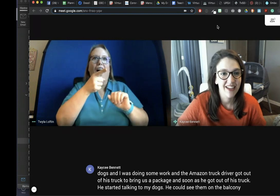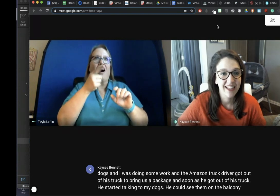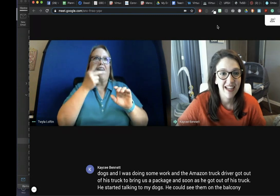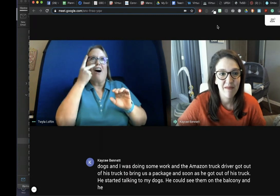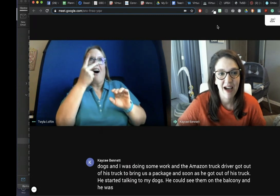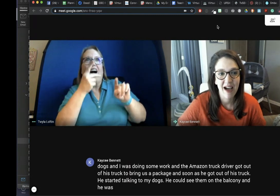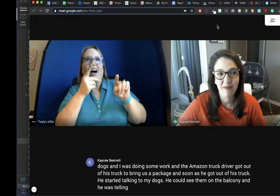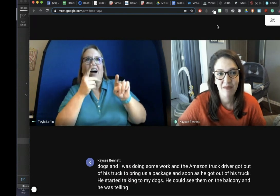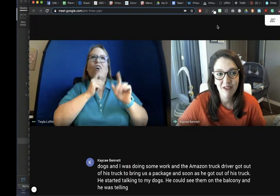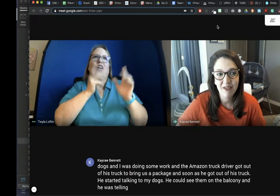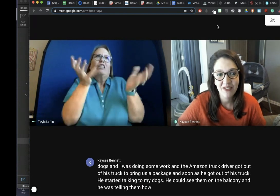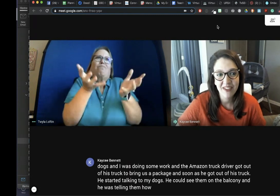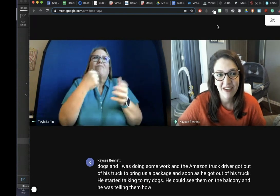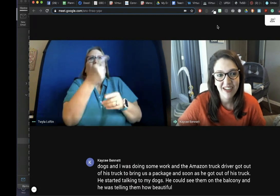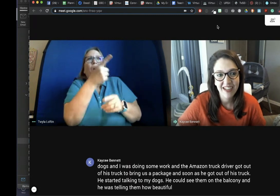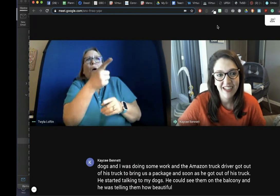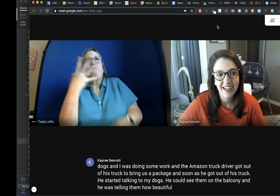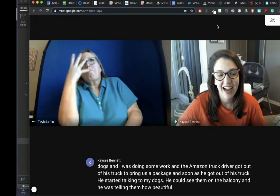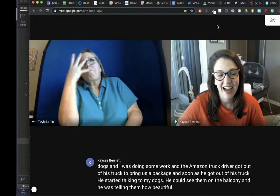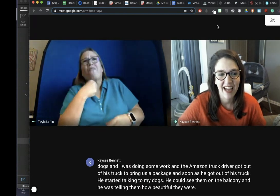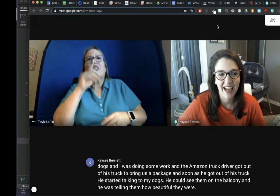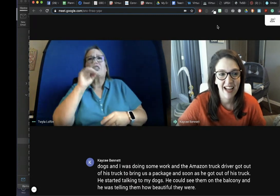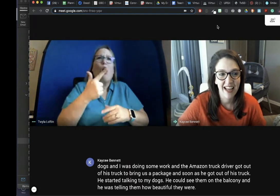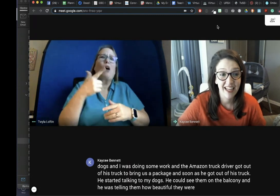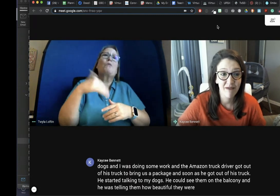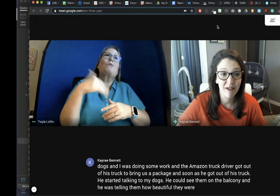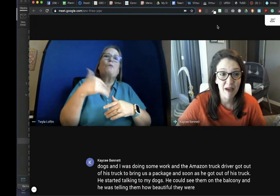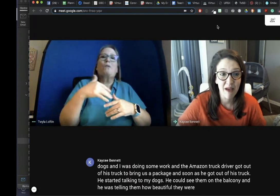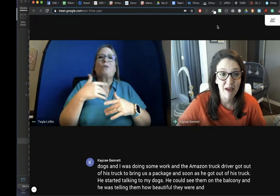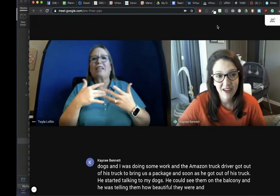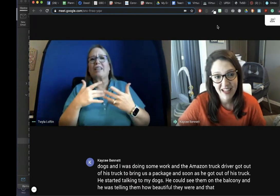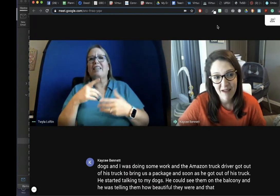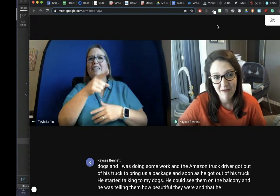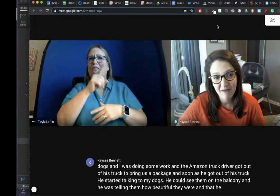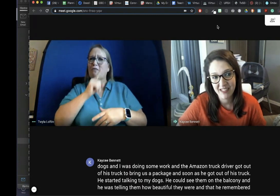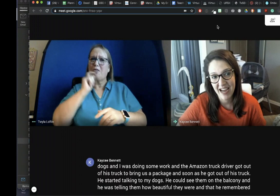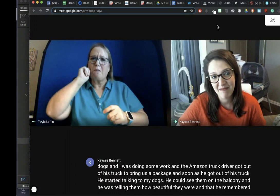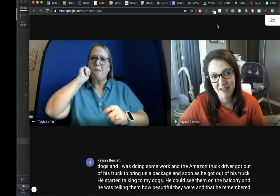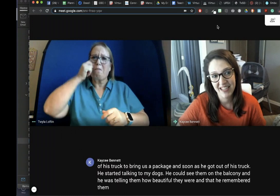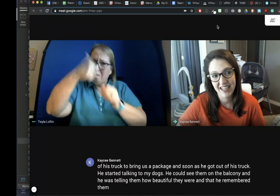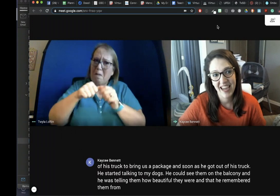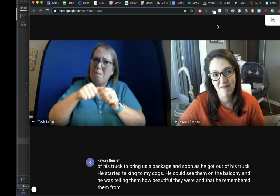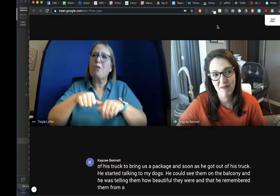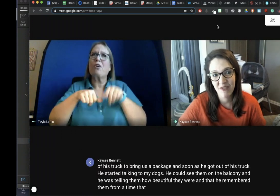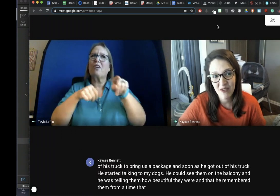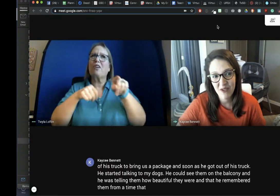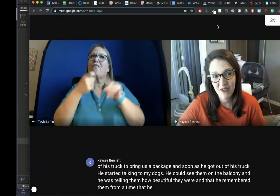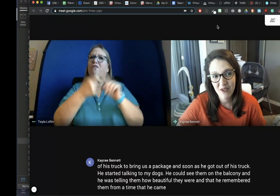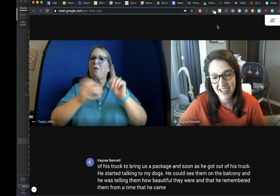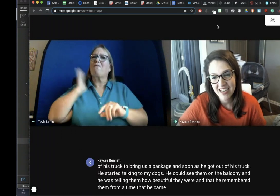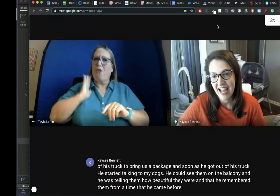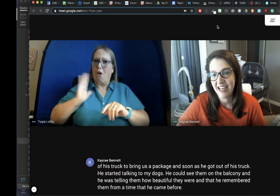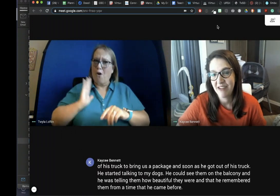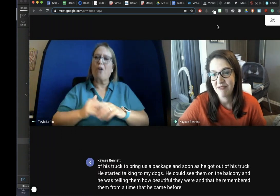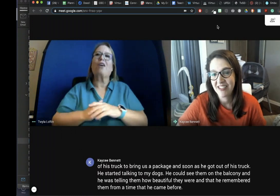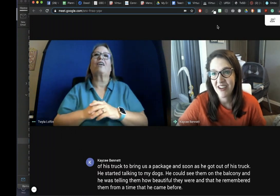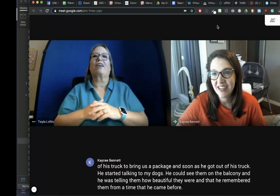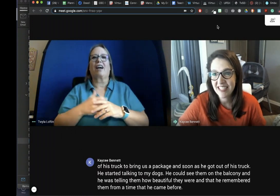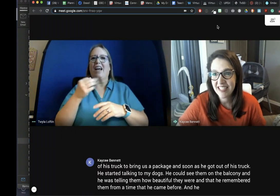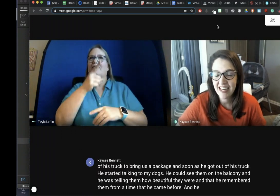them how beautiful they were and that he remembered them from a time that he came before. And he was so excited